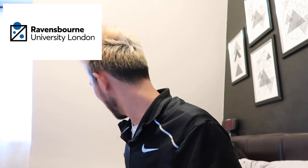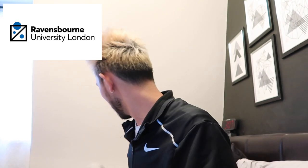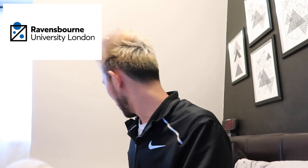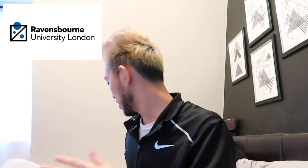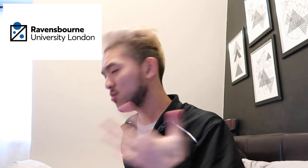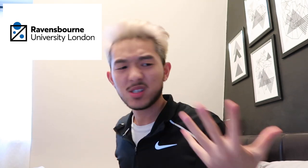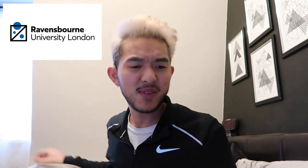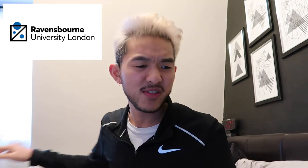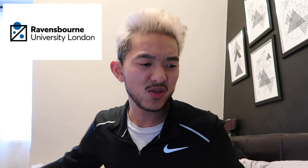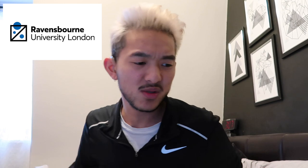9.